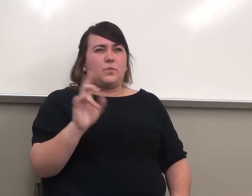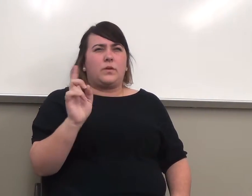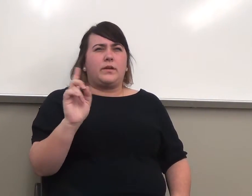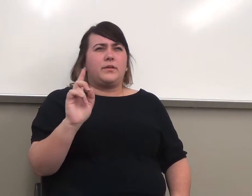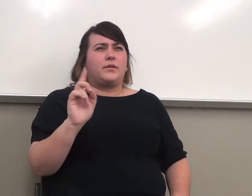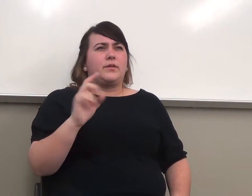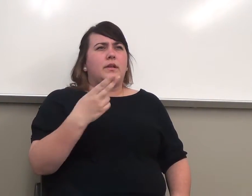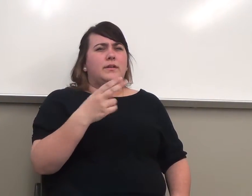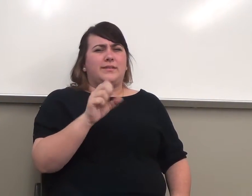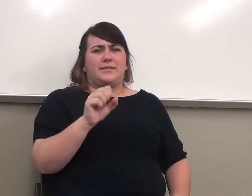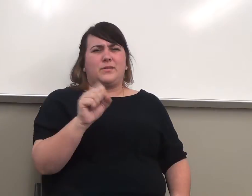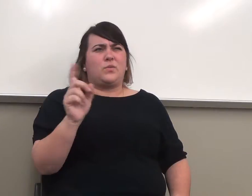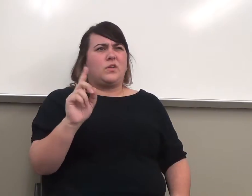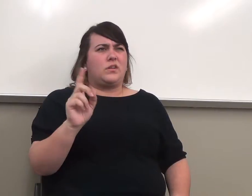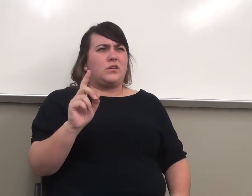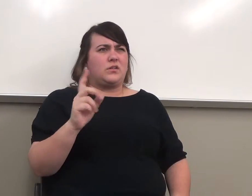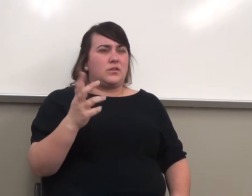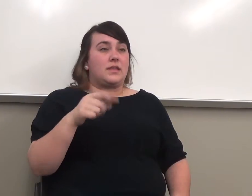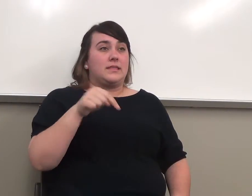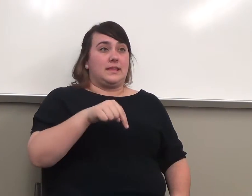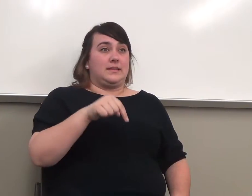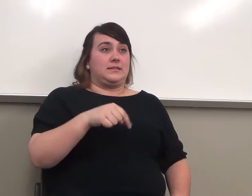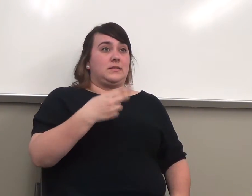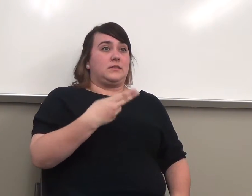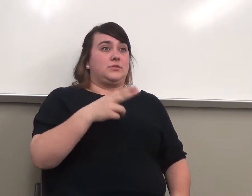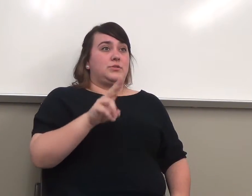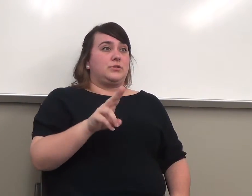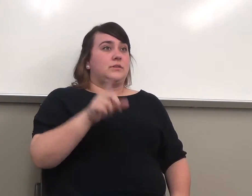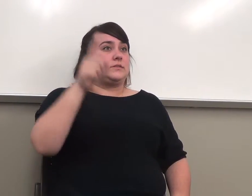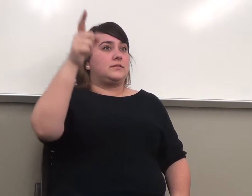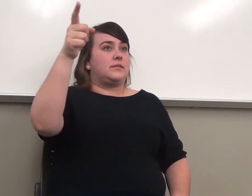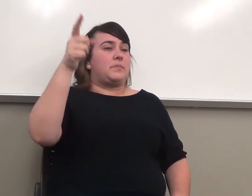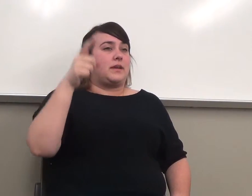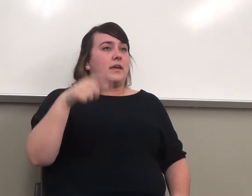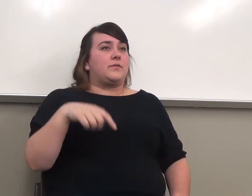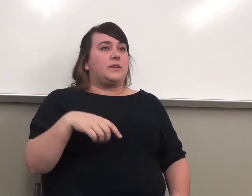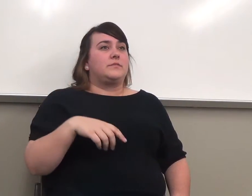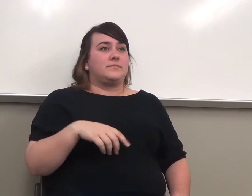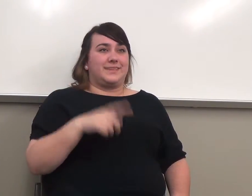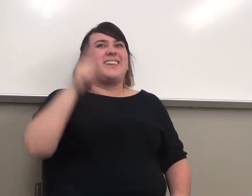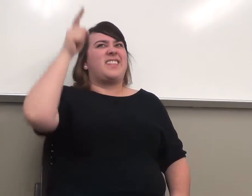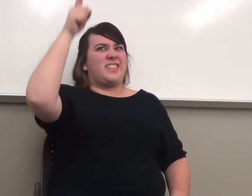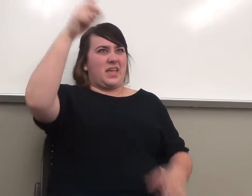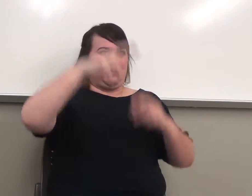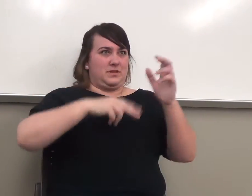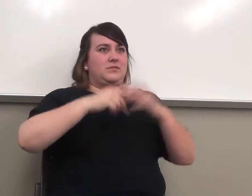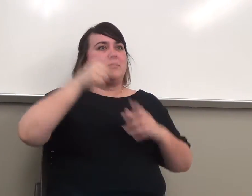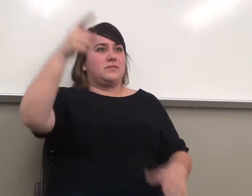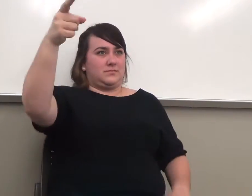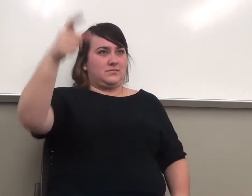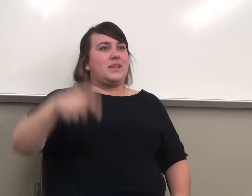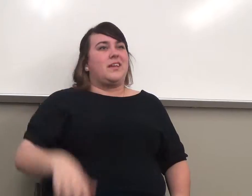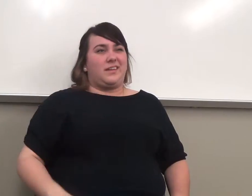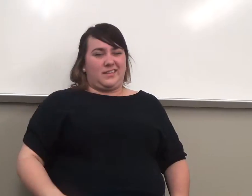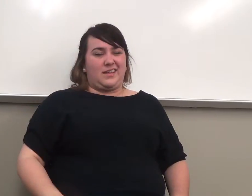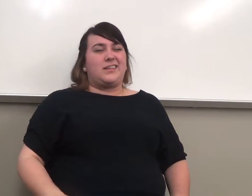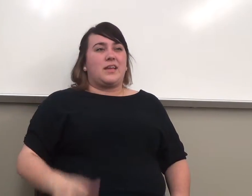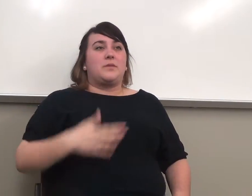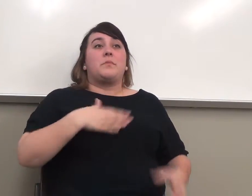What's HSS? This is HU. Yeah. It's that building. Okay. So it's my office. It's